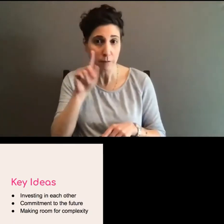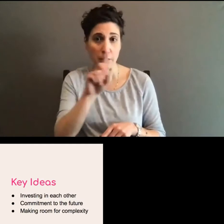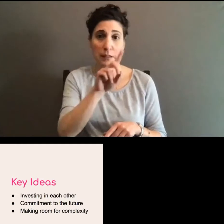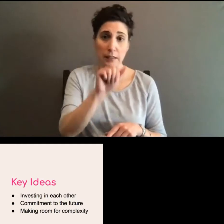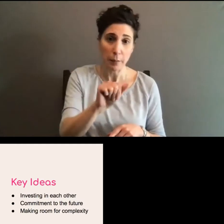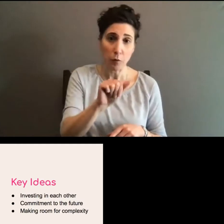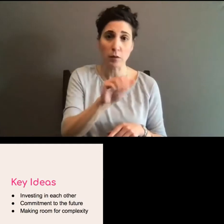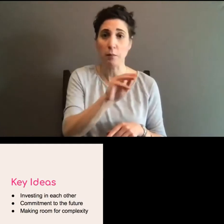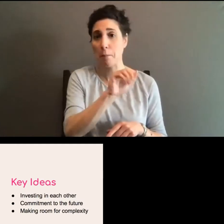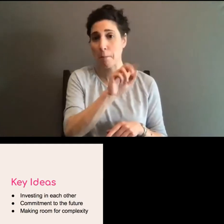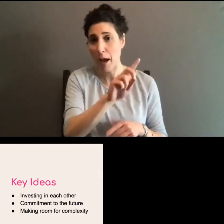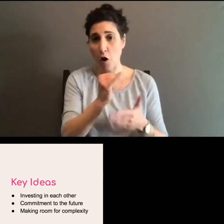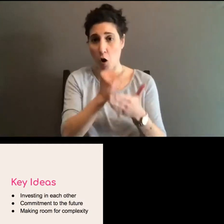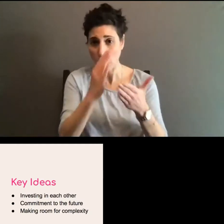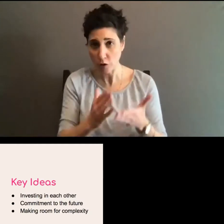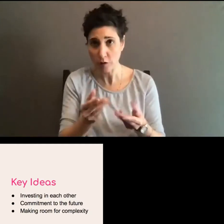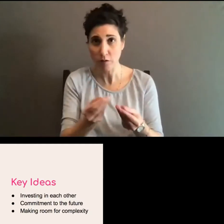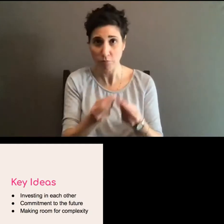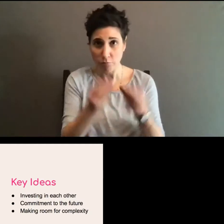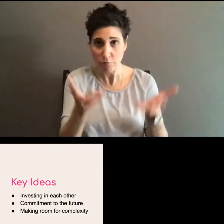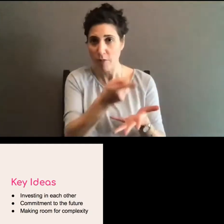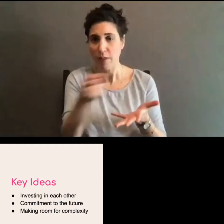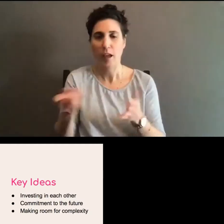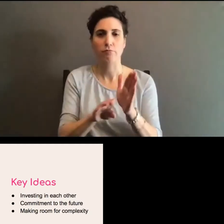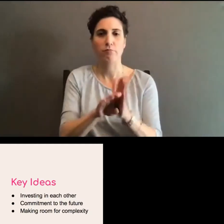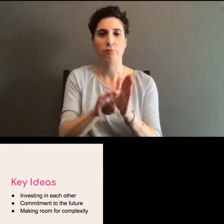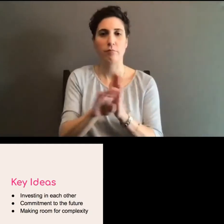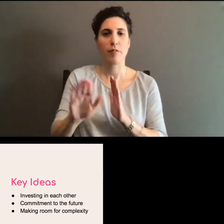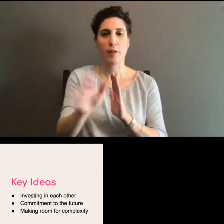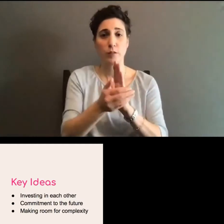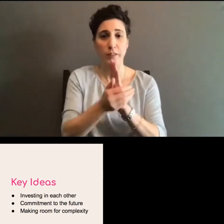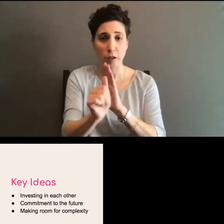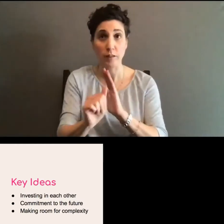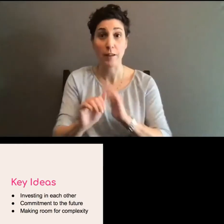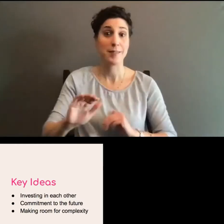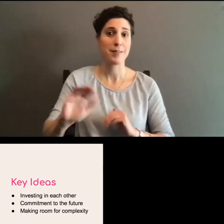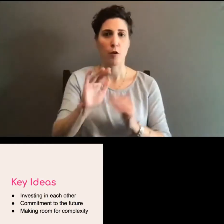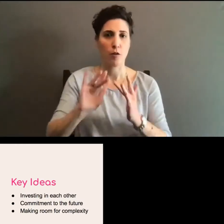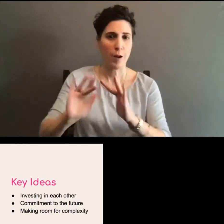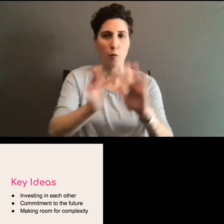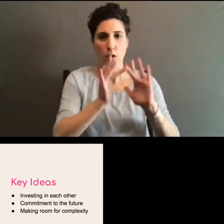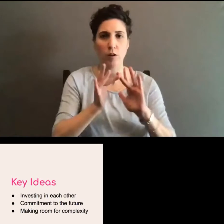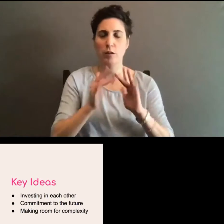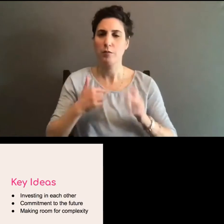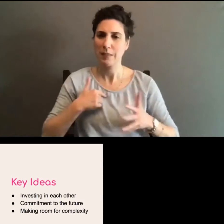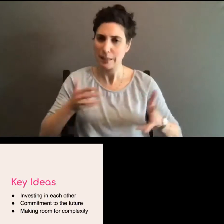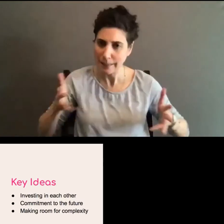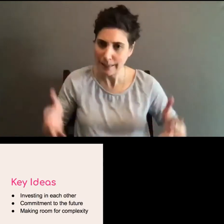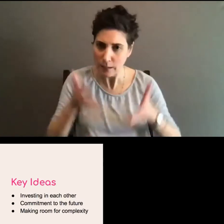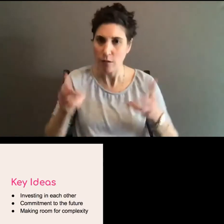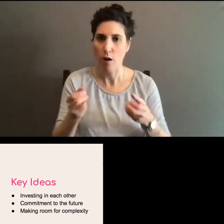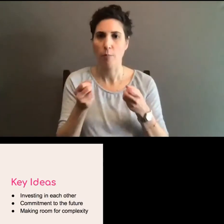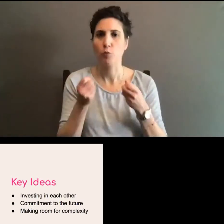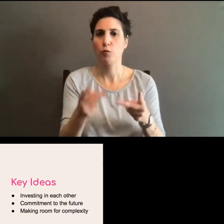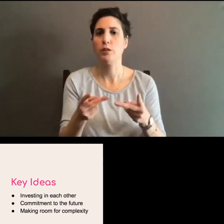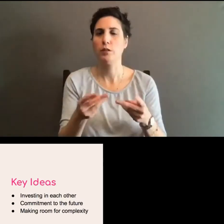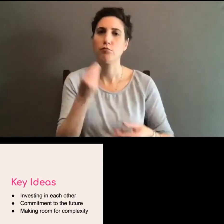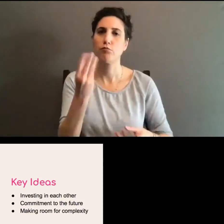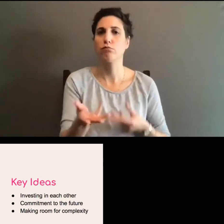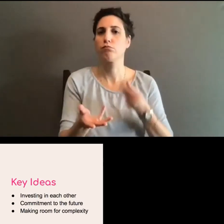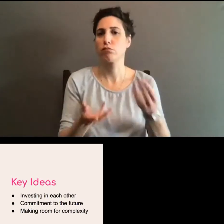workers to create and develop their skills and network, it's crucial for allowing us and them